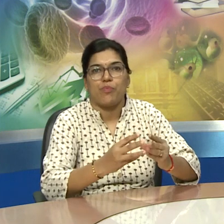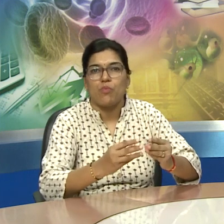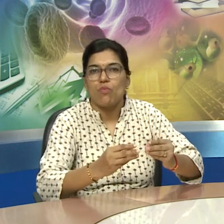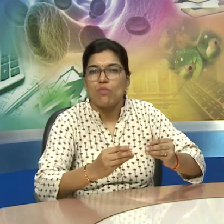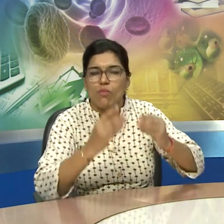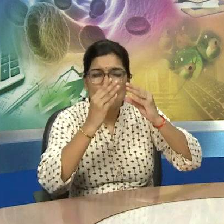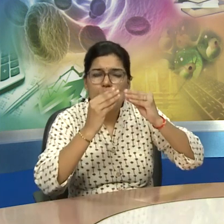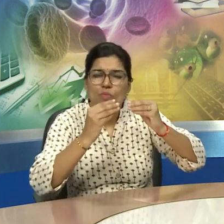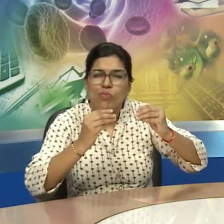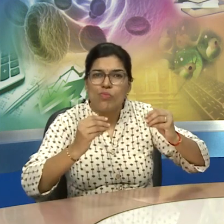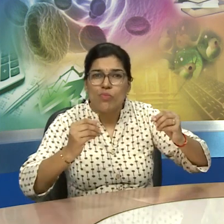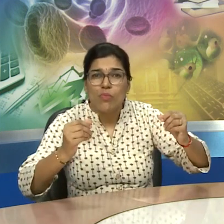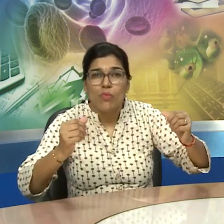from metal